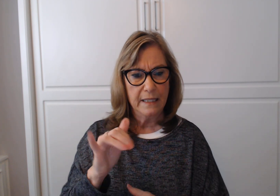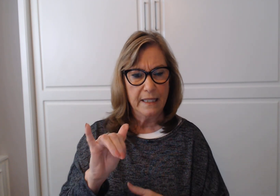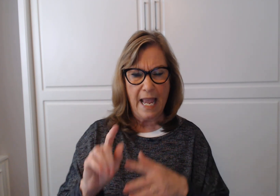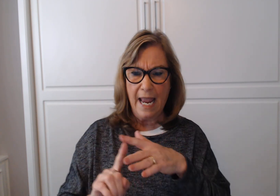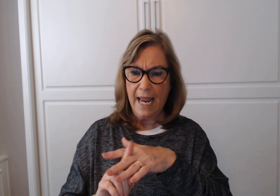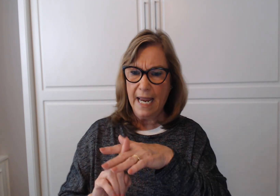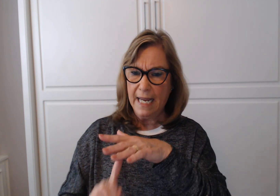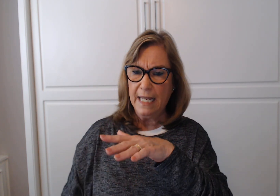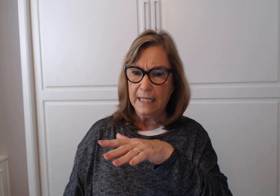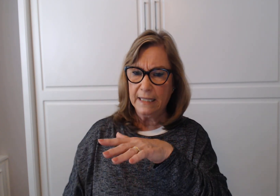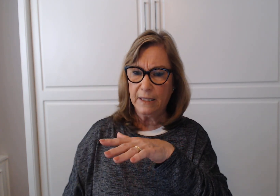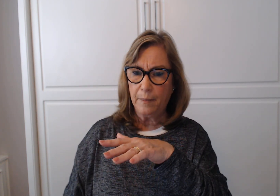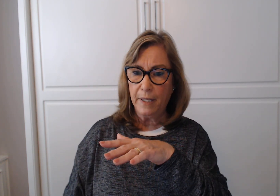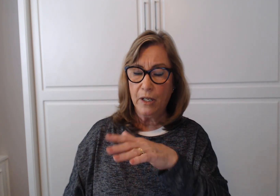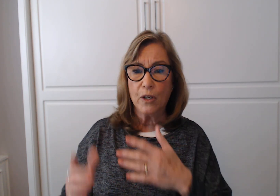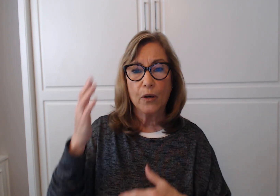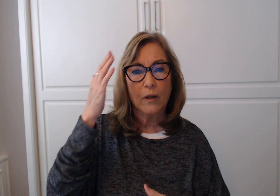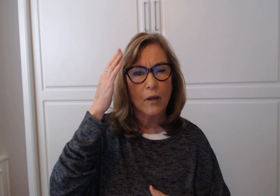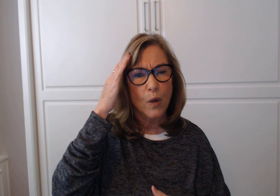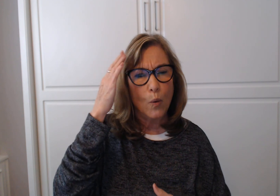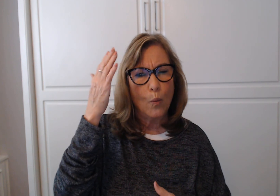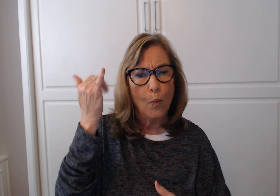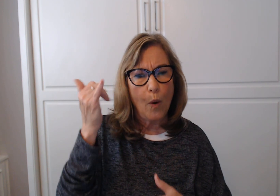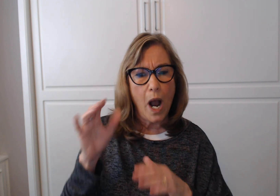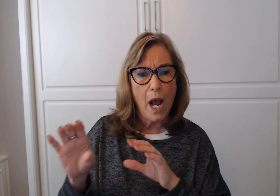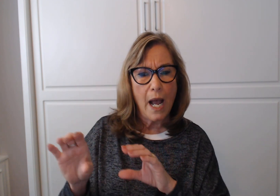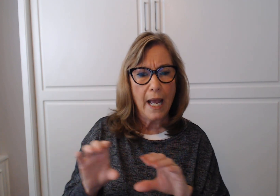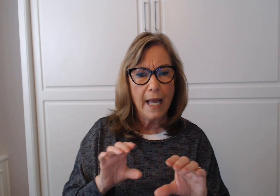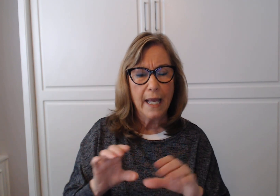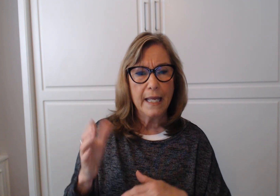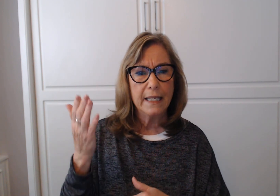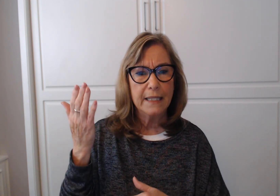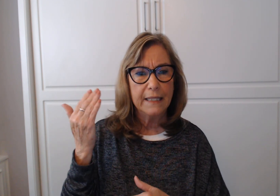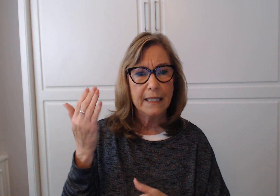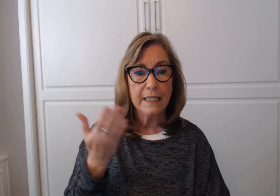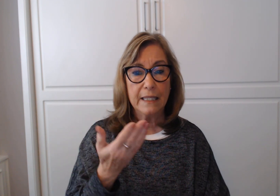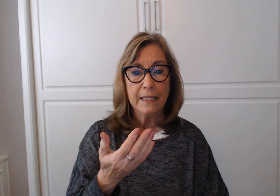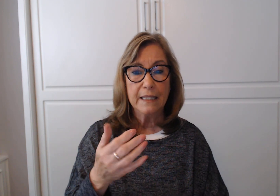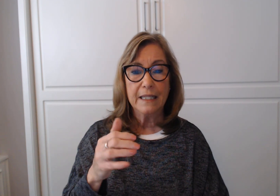Why did they disappear? Why did Why do Why